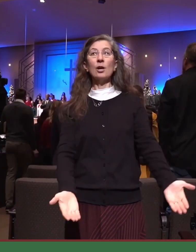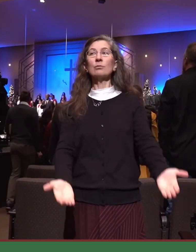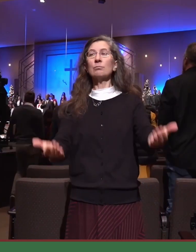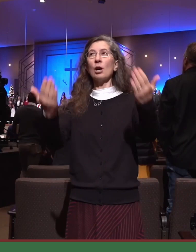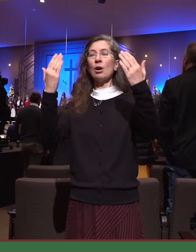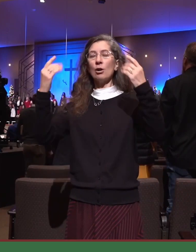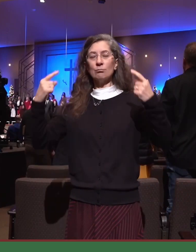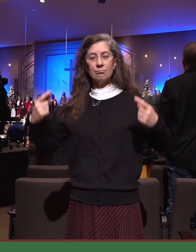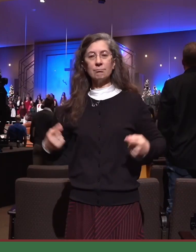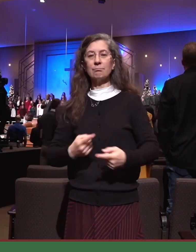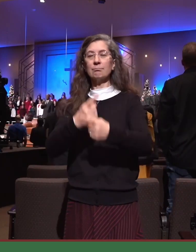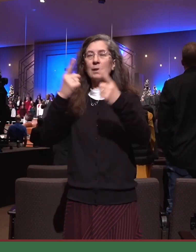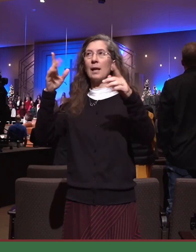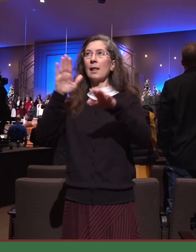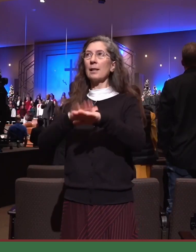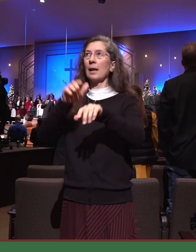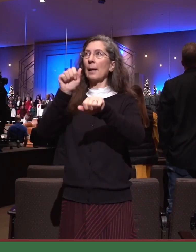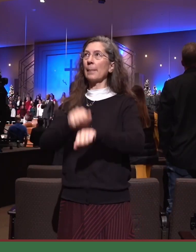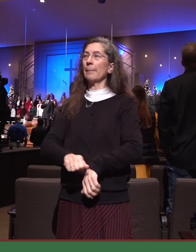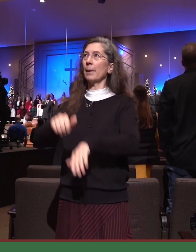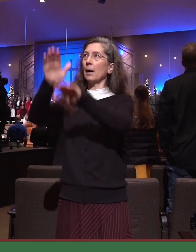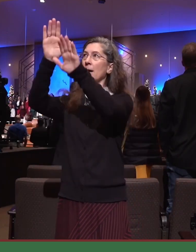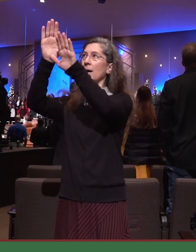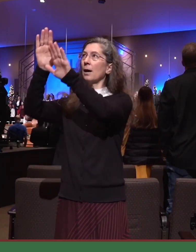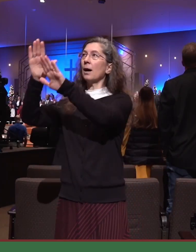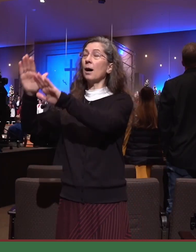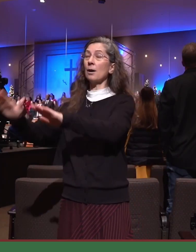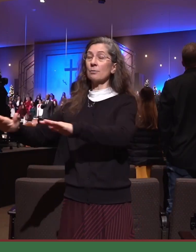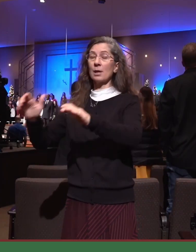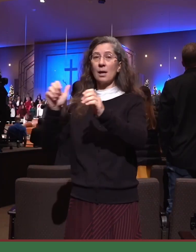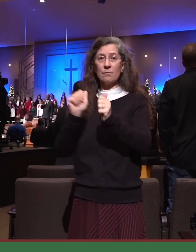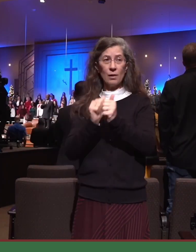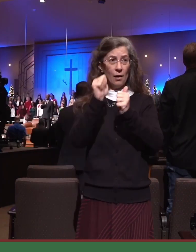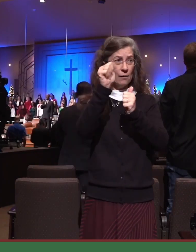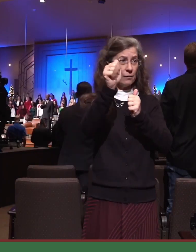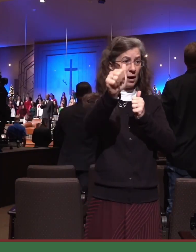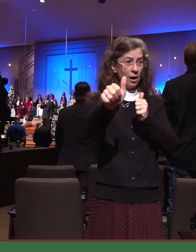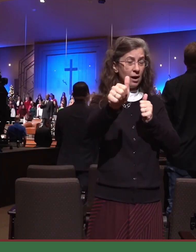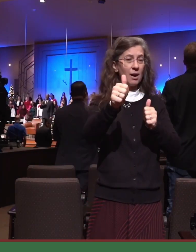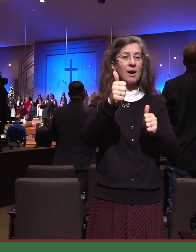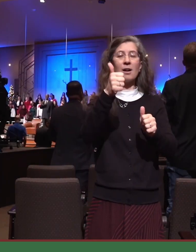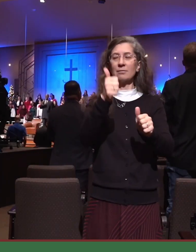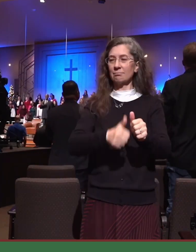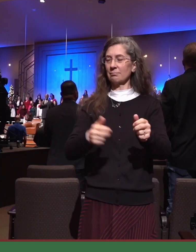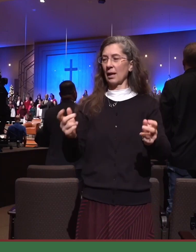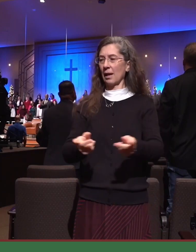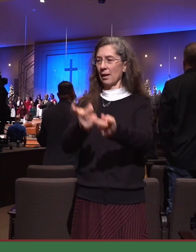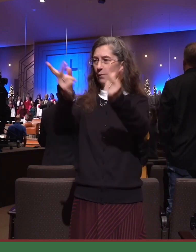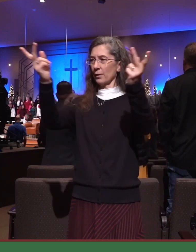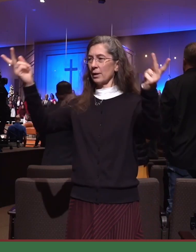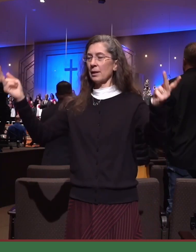Go, tell it on the mountain, over the hills and